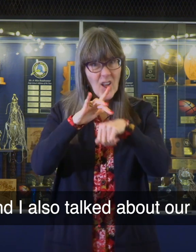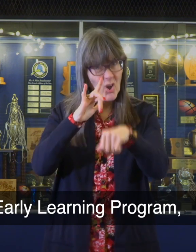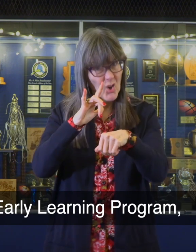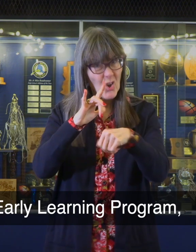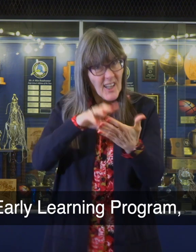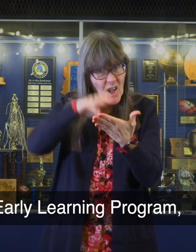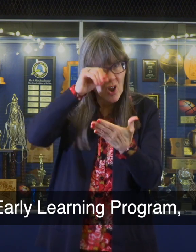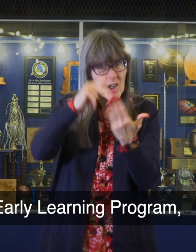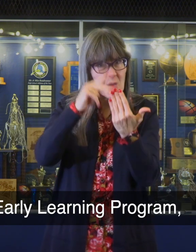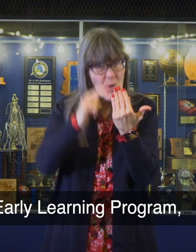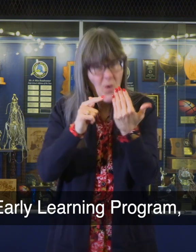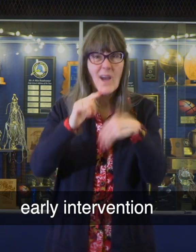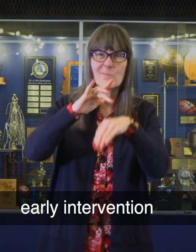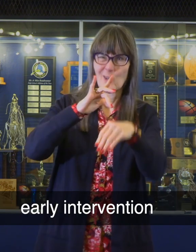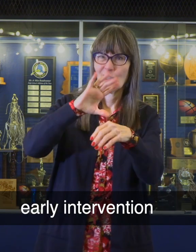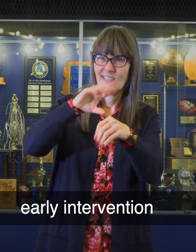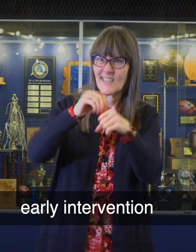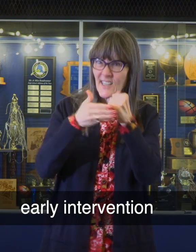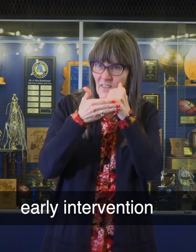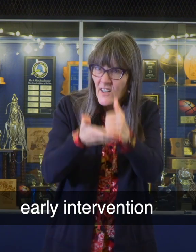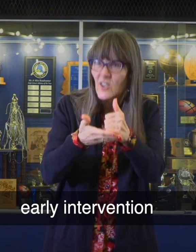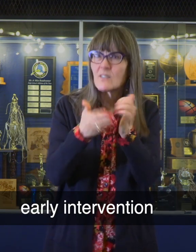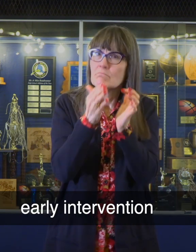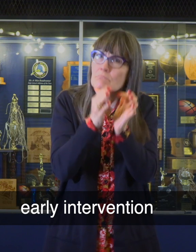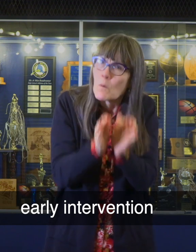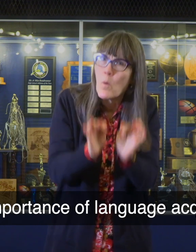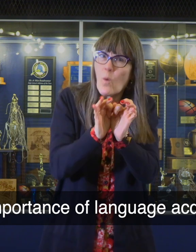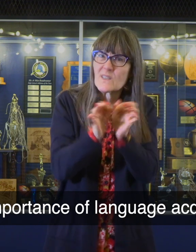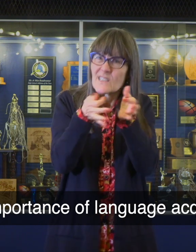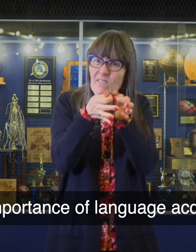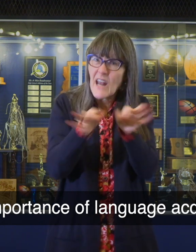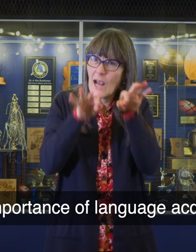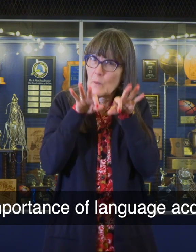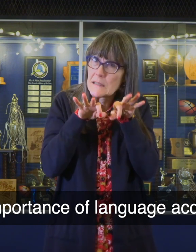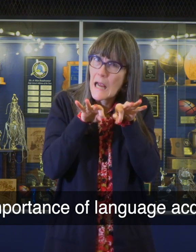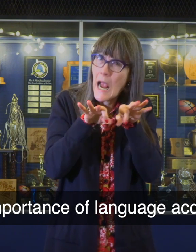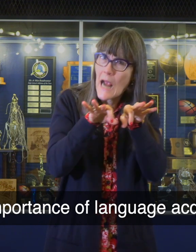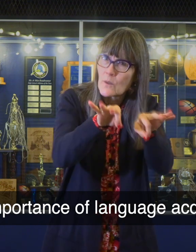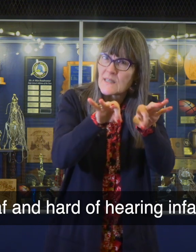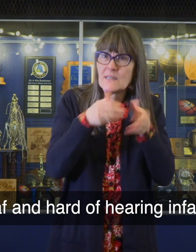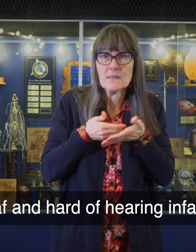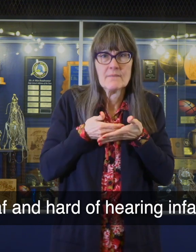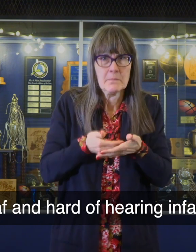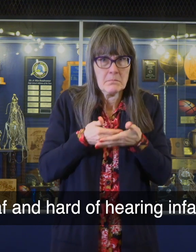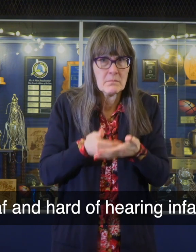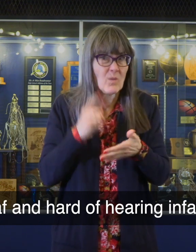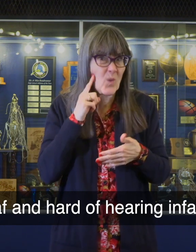our early learning program, early intervention, and the importance of language acquisition in deaf and hard of